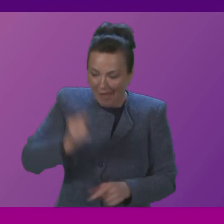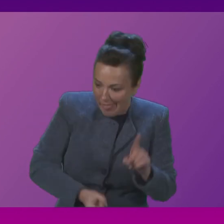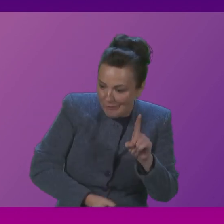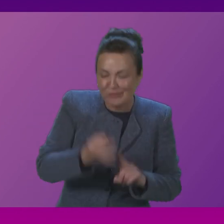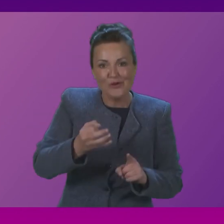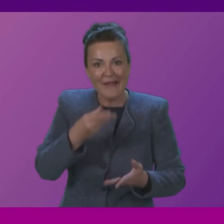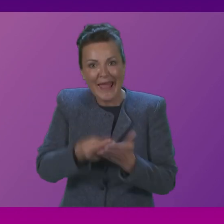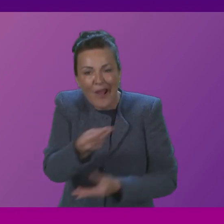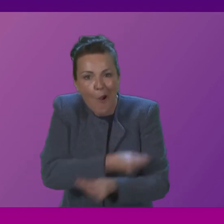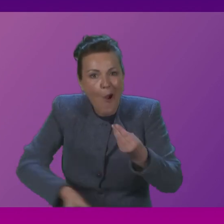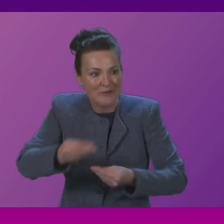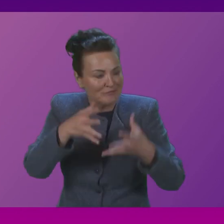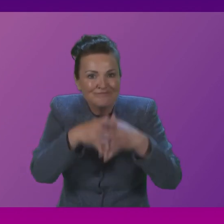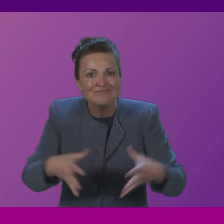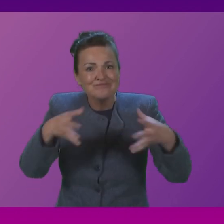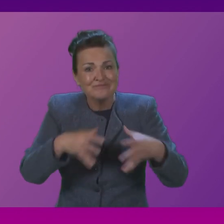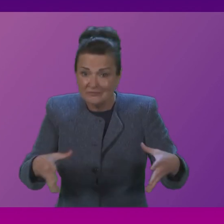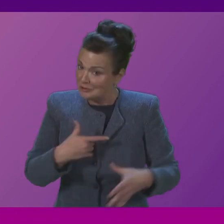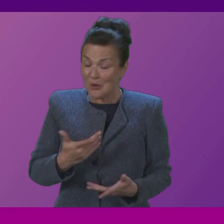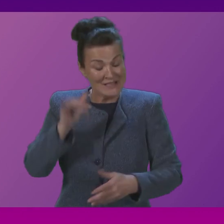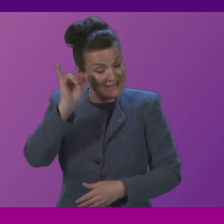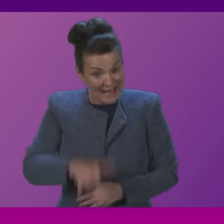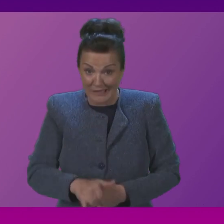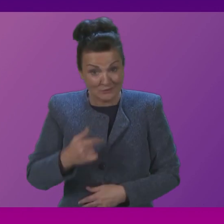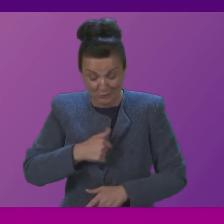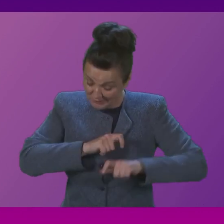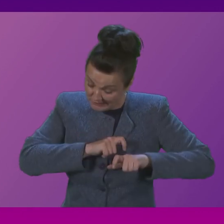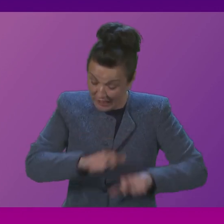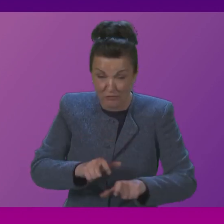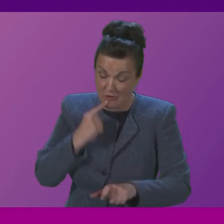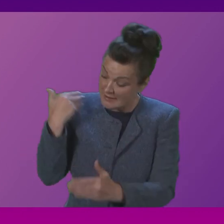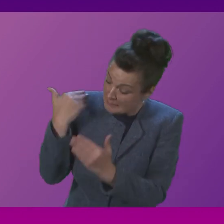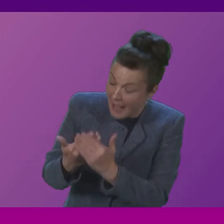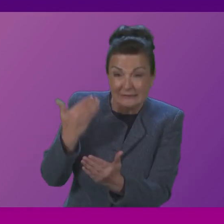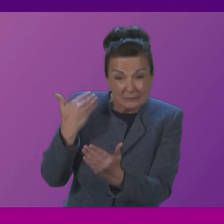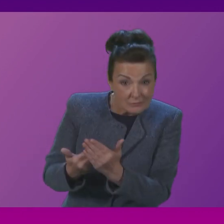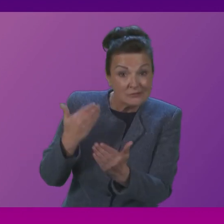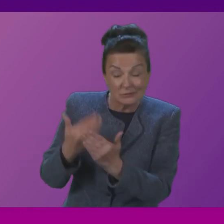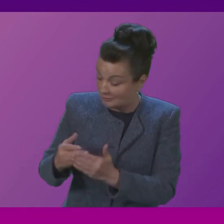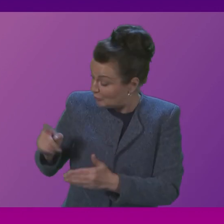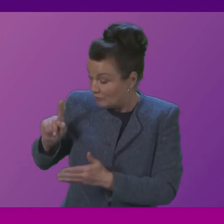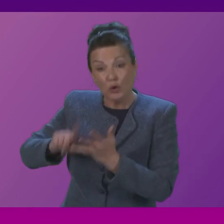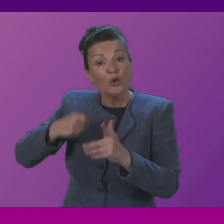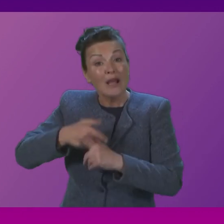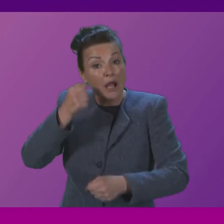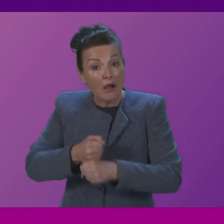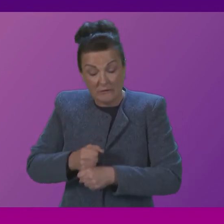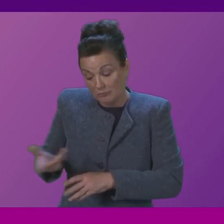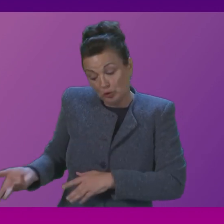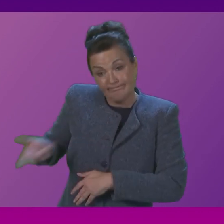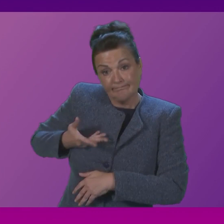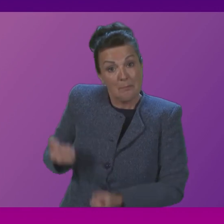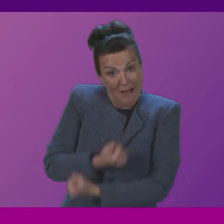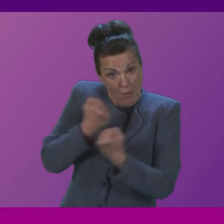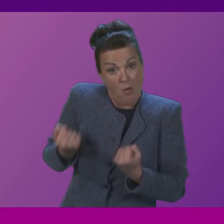so we'll continue absolutely to call on the UK government to do more here and we'll call on them to devolve crucial powers